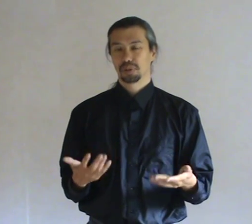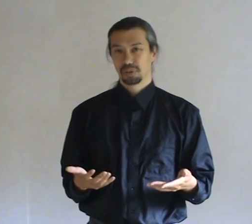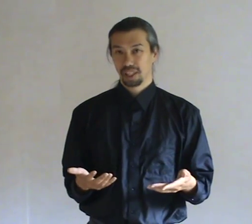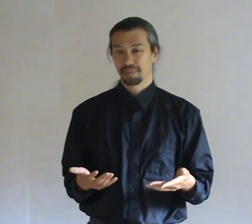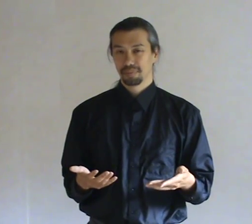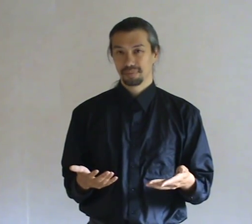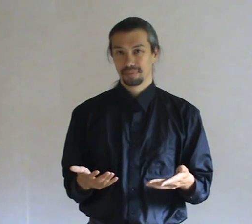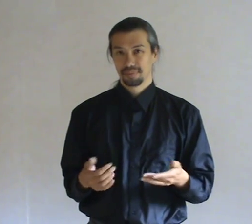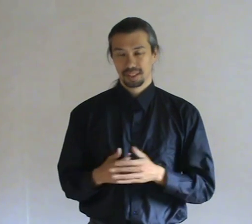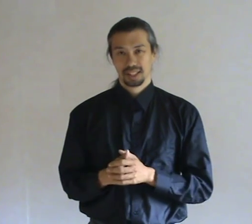to them.